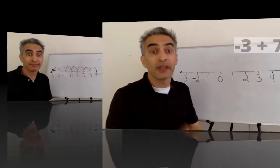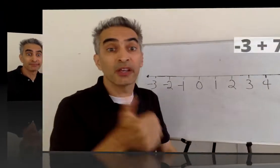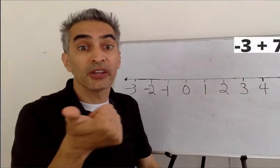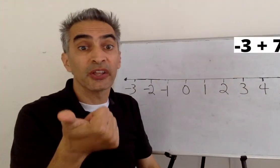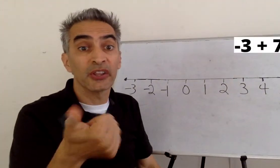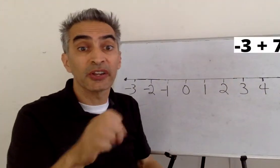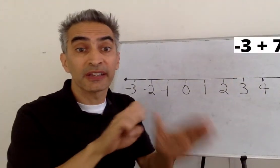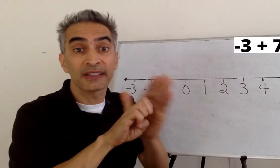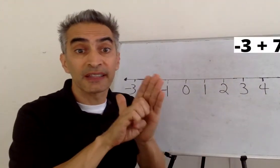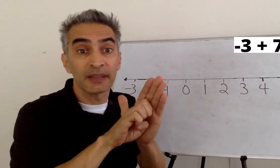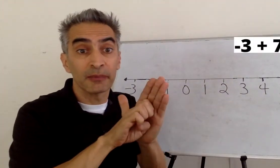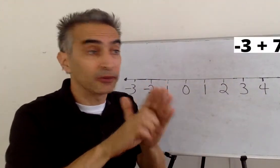Another example.